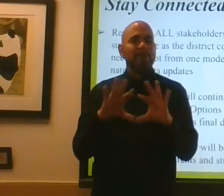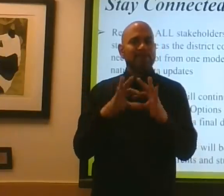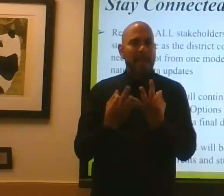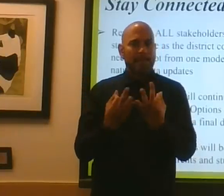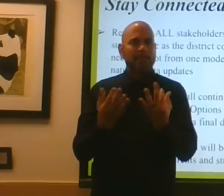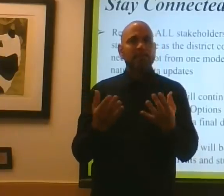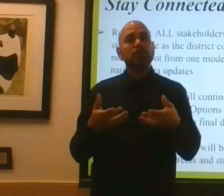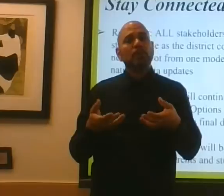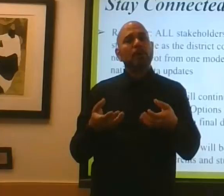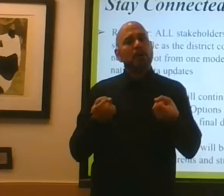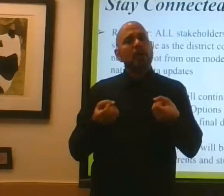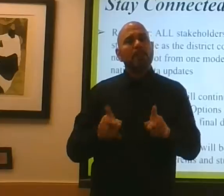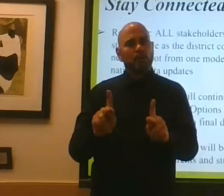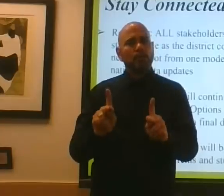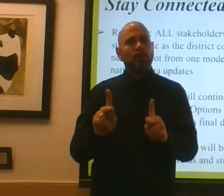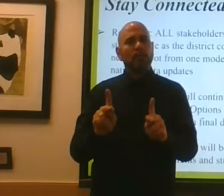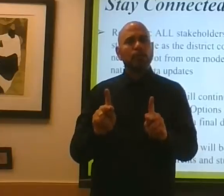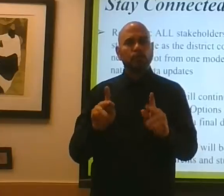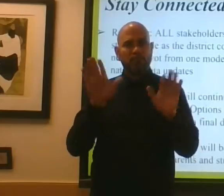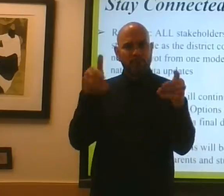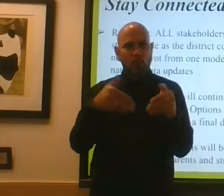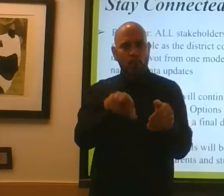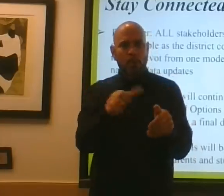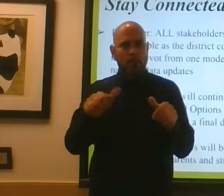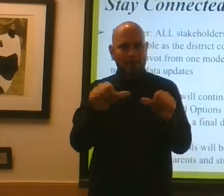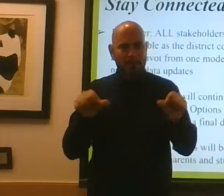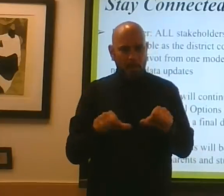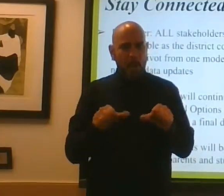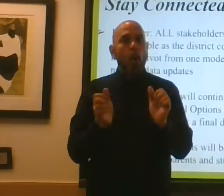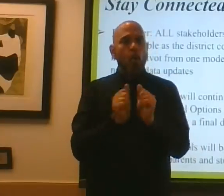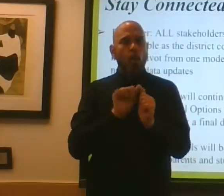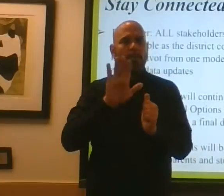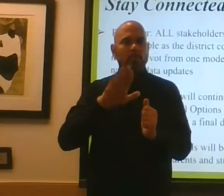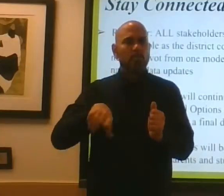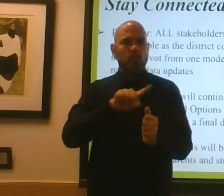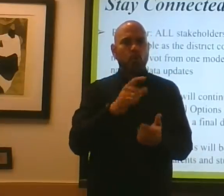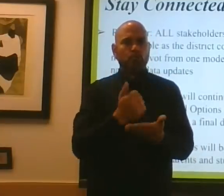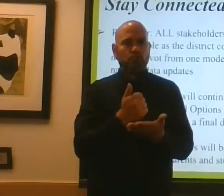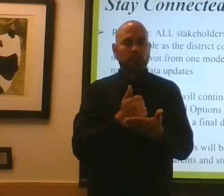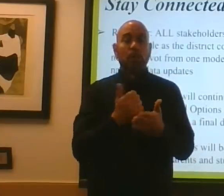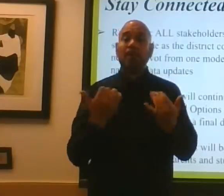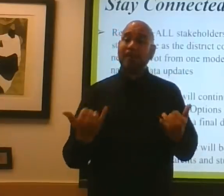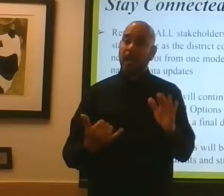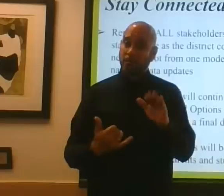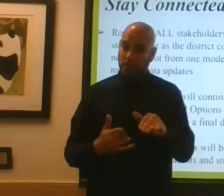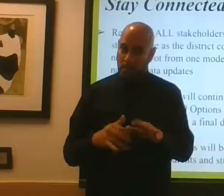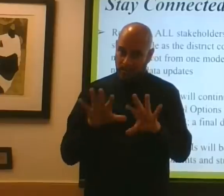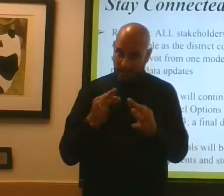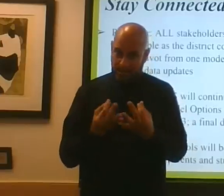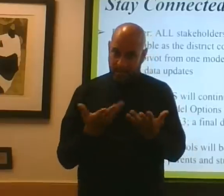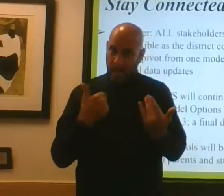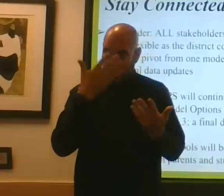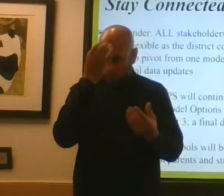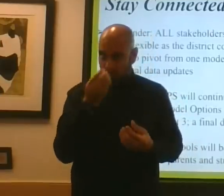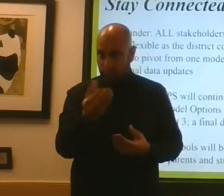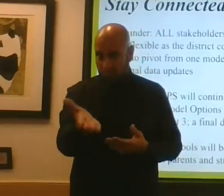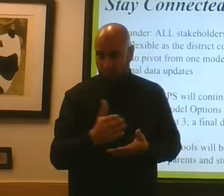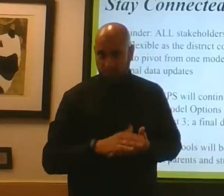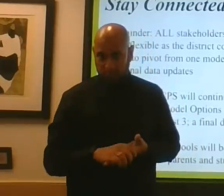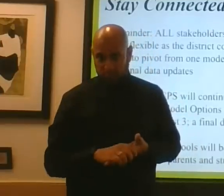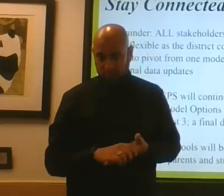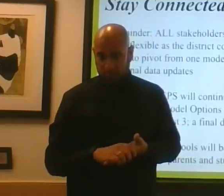areas with those resources. Now, families, I'll say this,